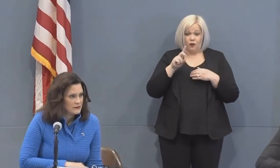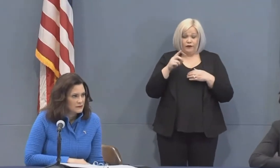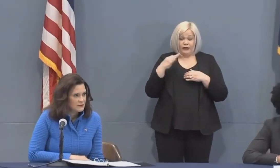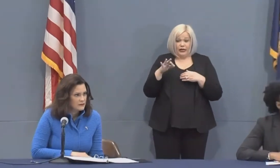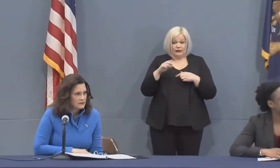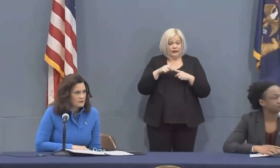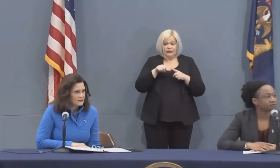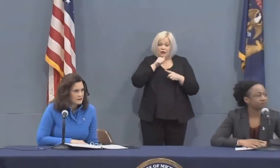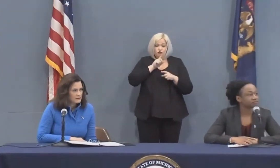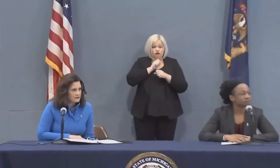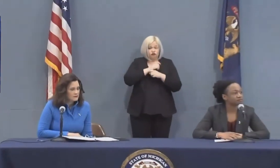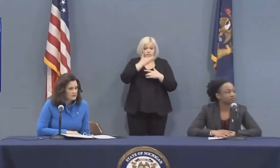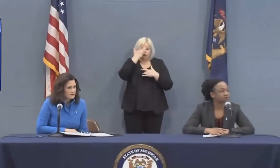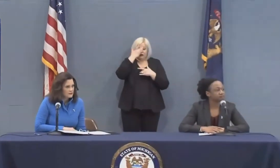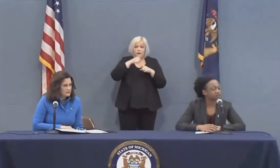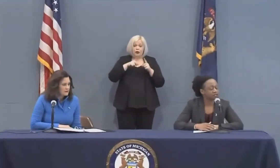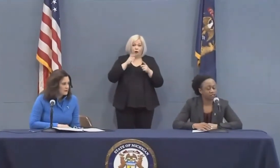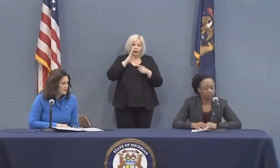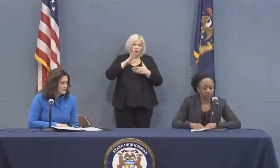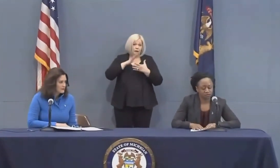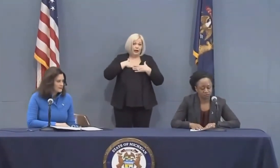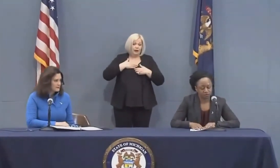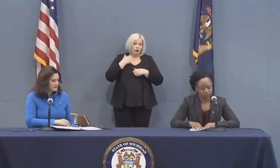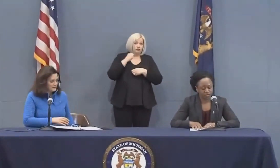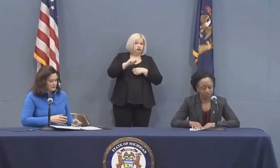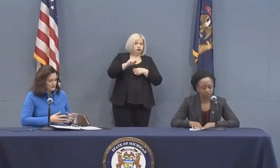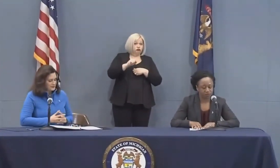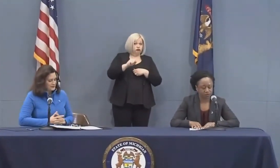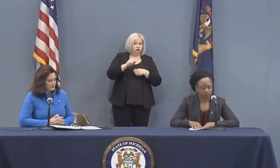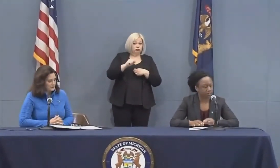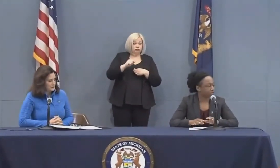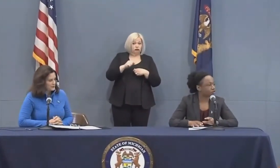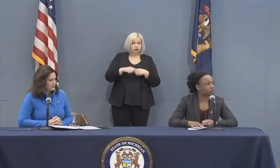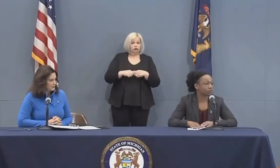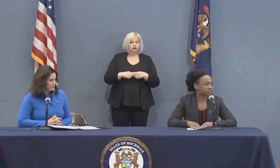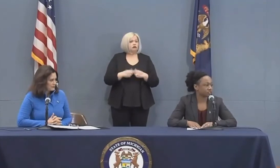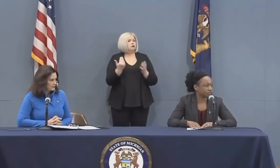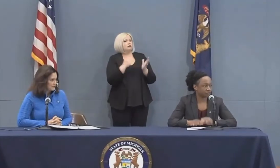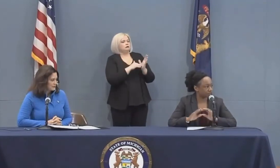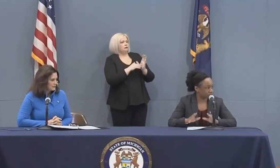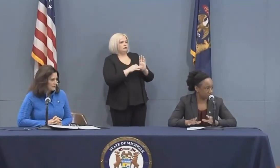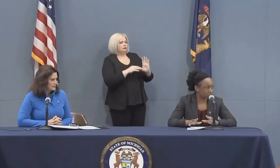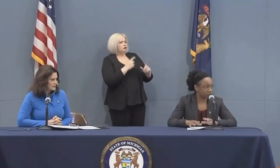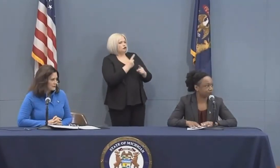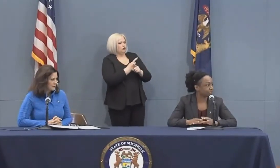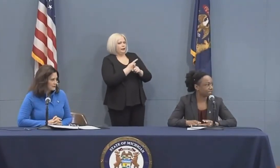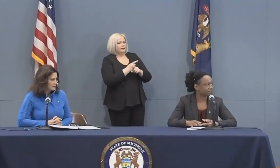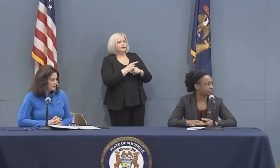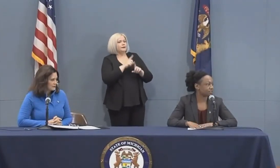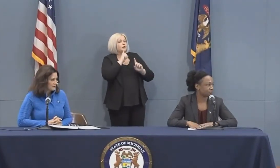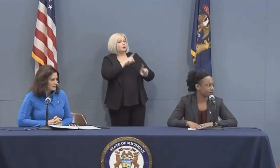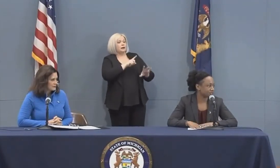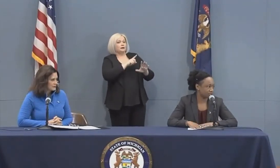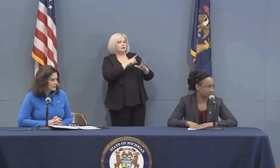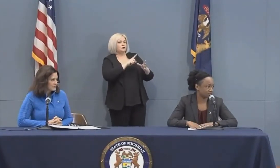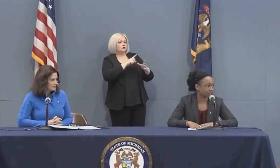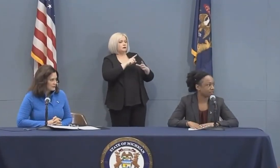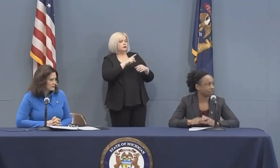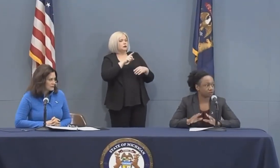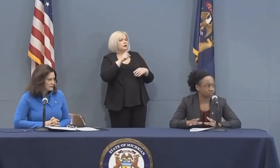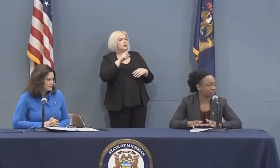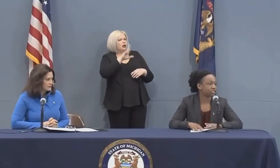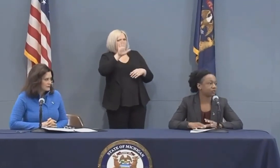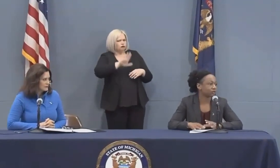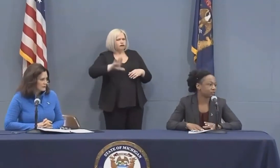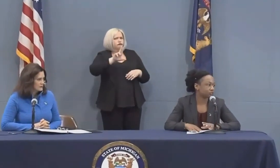a test and in the first place so so right so again no question that as a country we relate in expanding testing